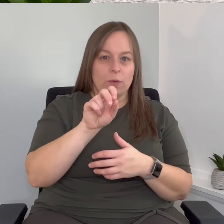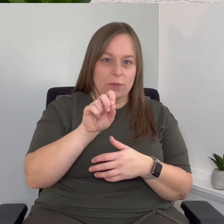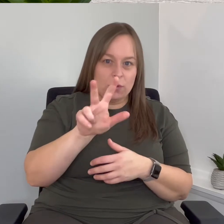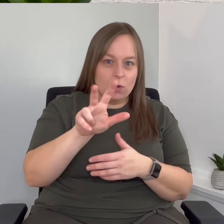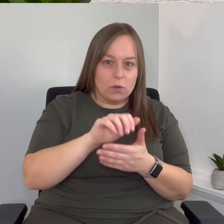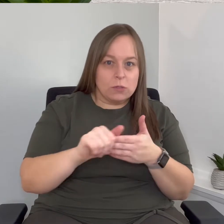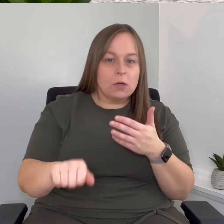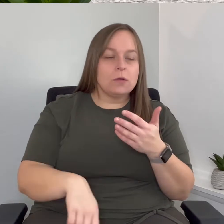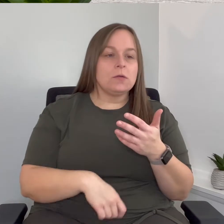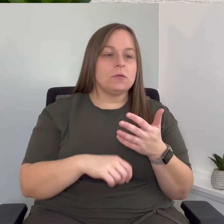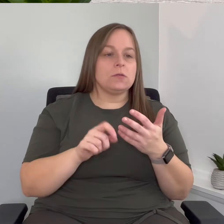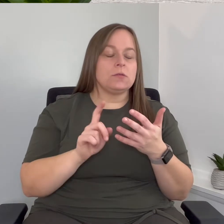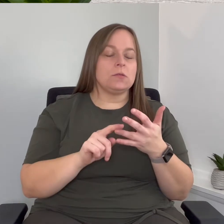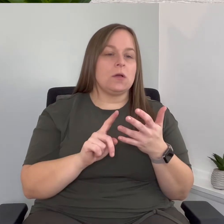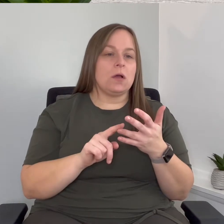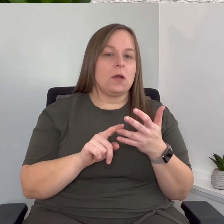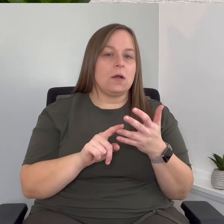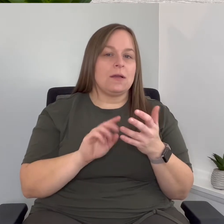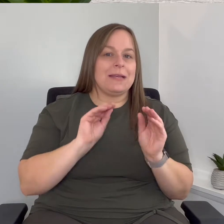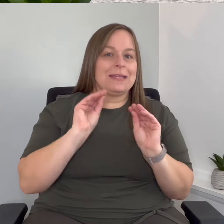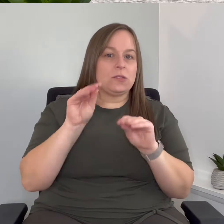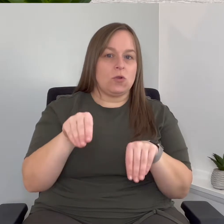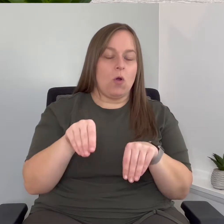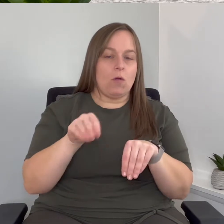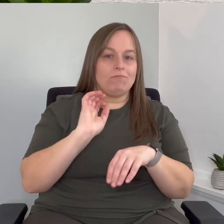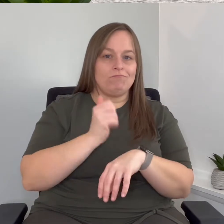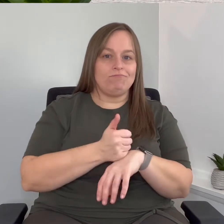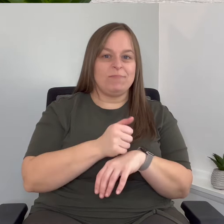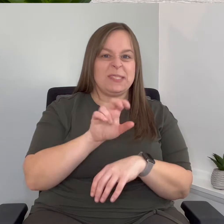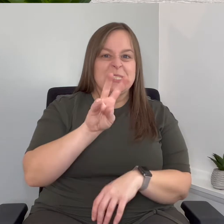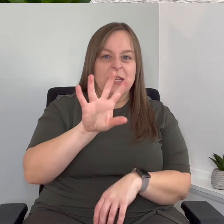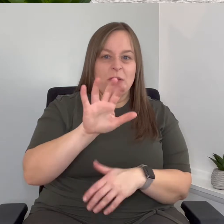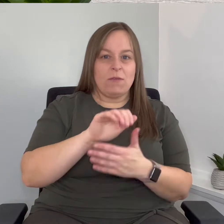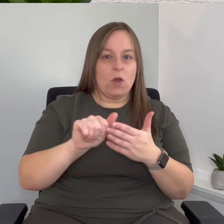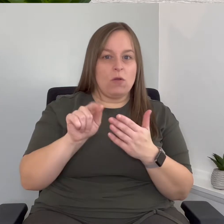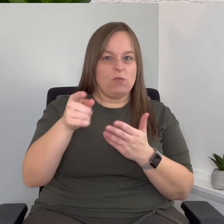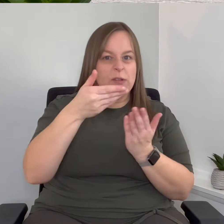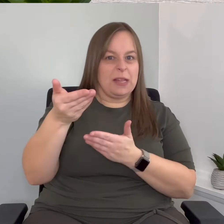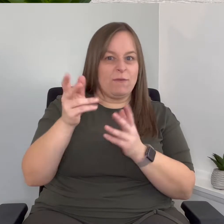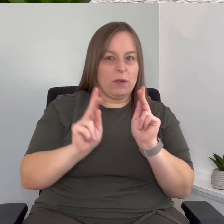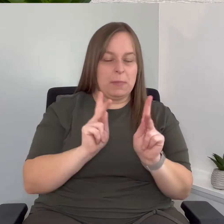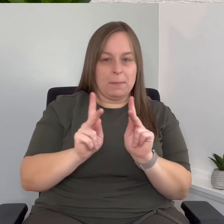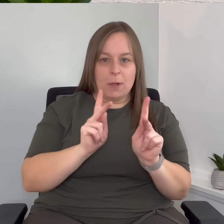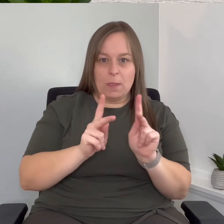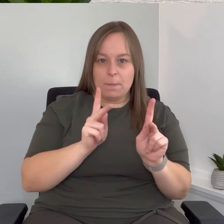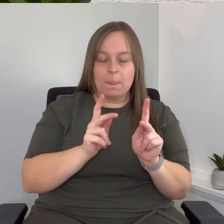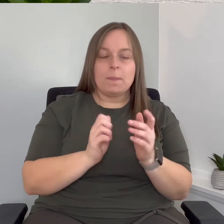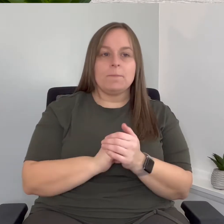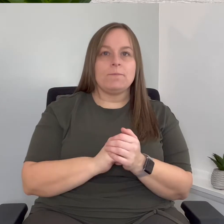$303 install charge is $75 to the delivery people